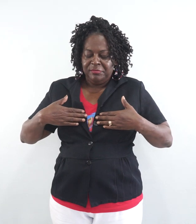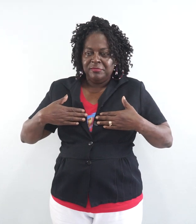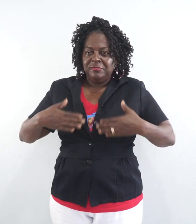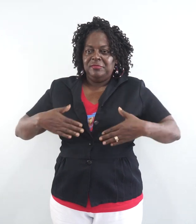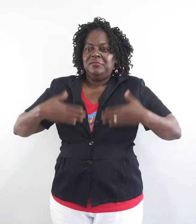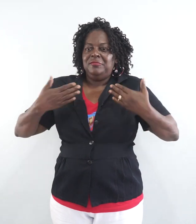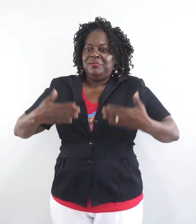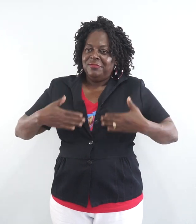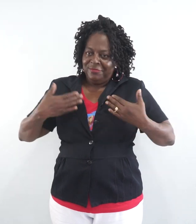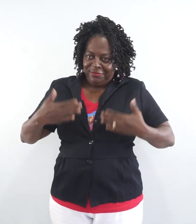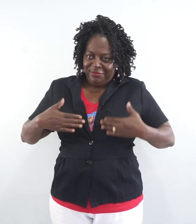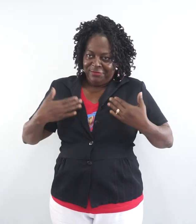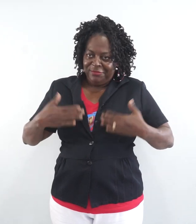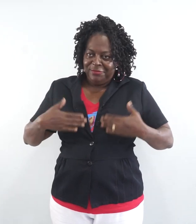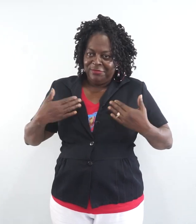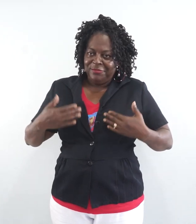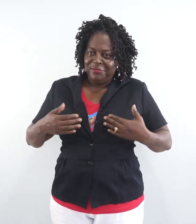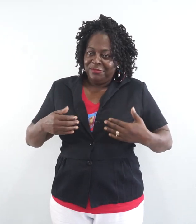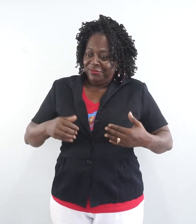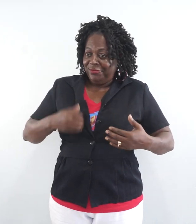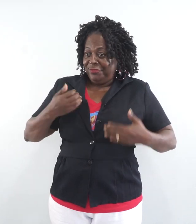or the word enjoy.